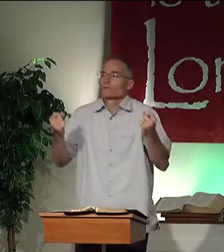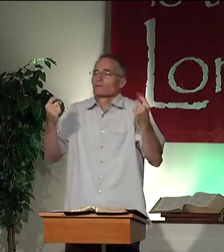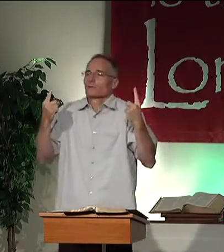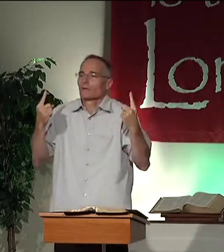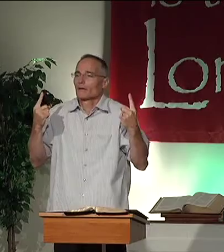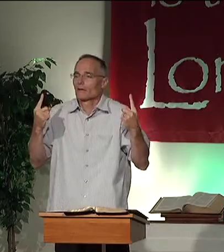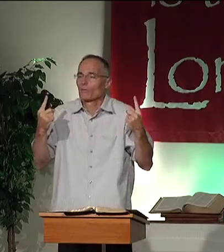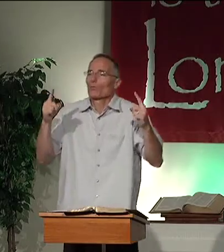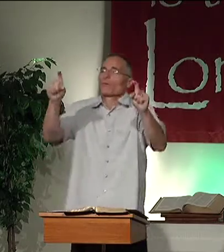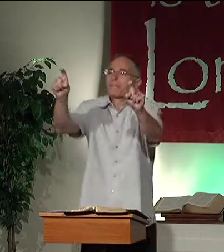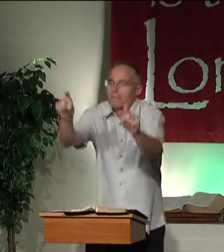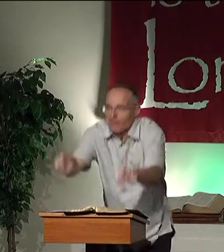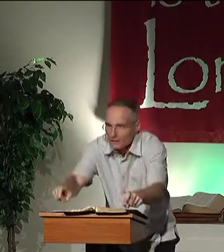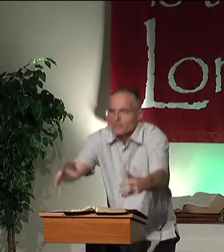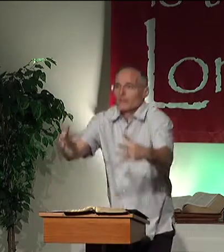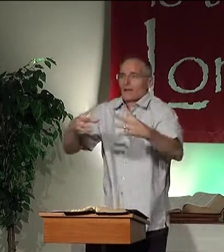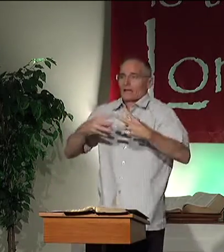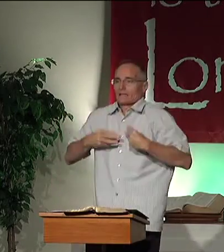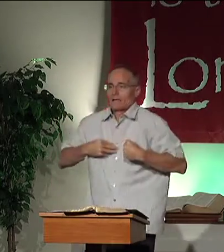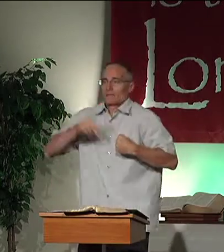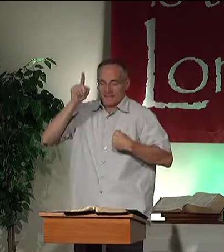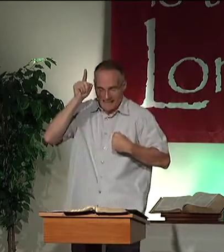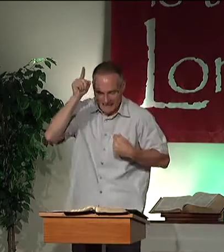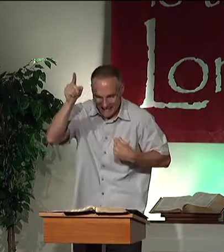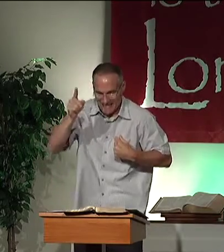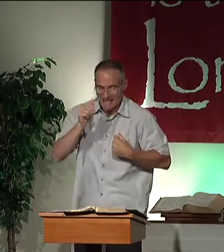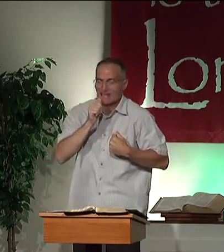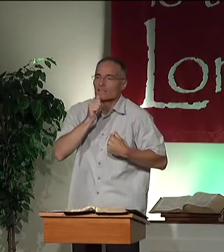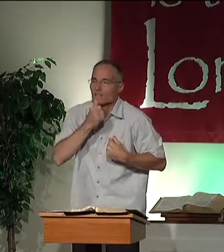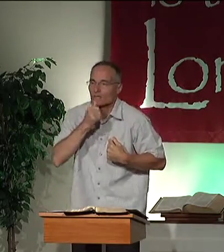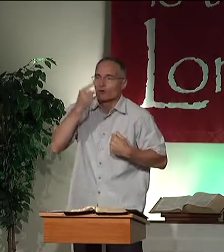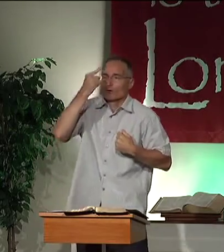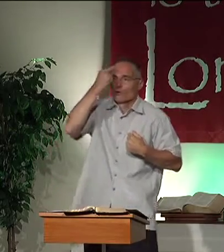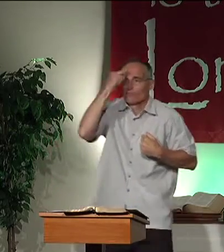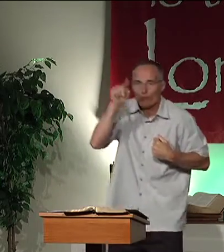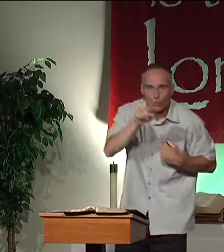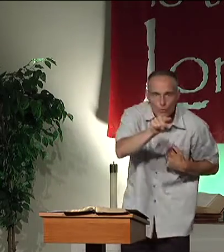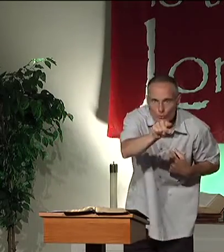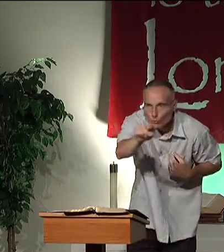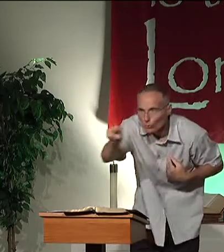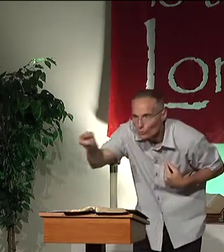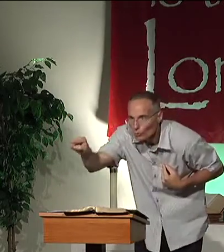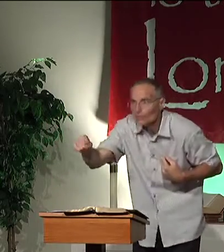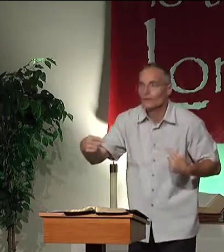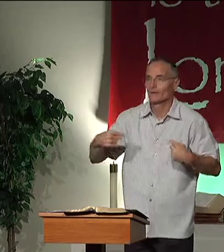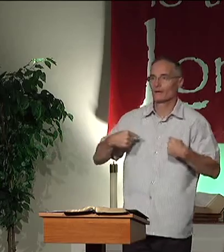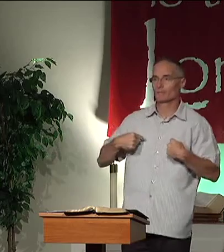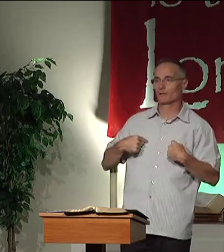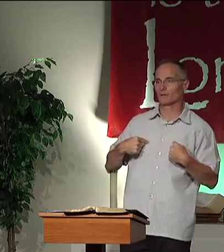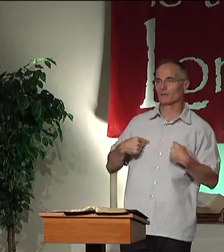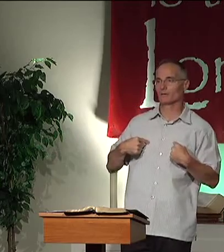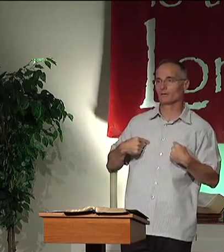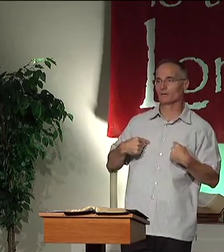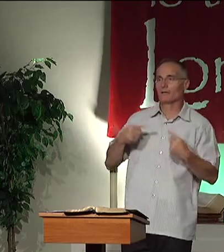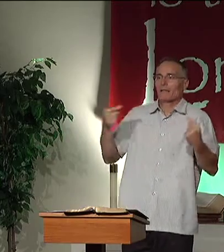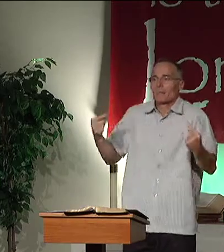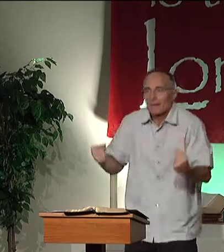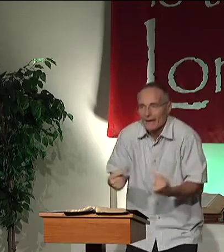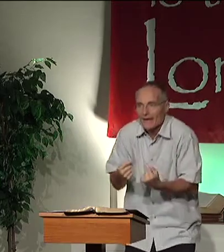we must understand. We must accept that he suffered for you and for